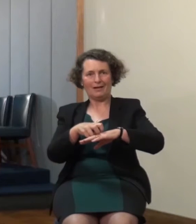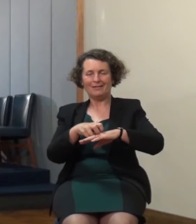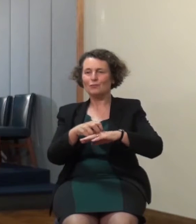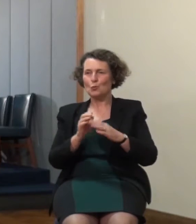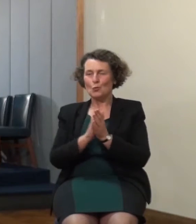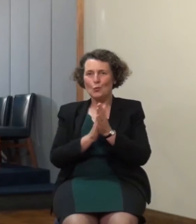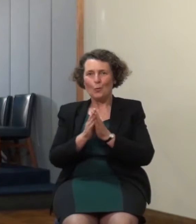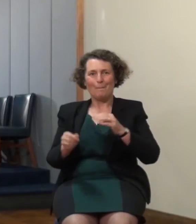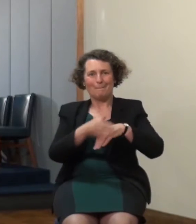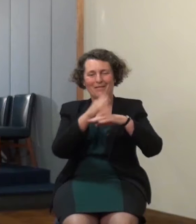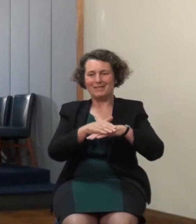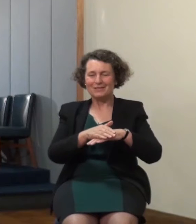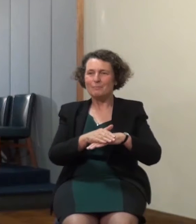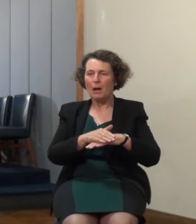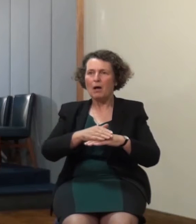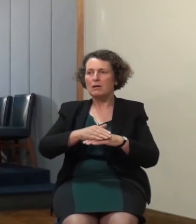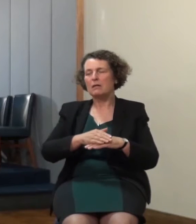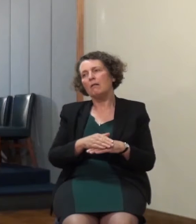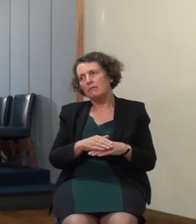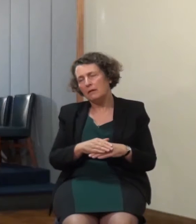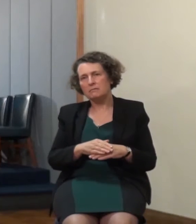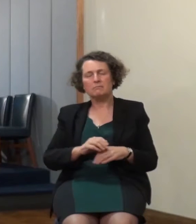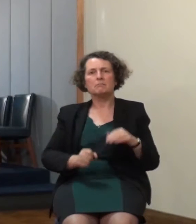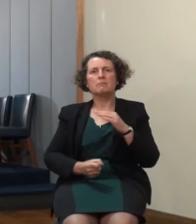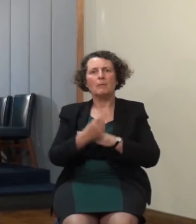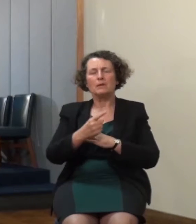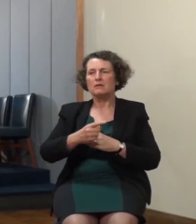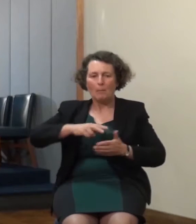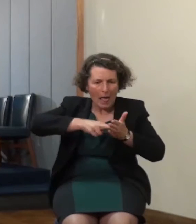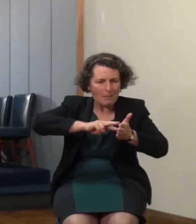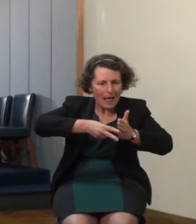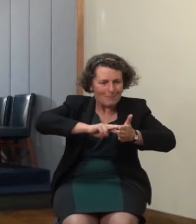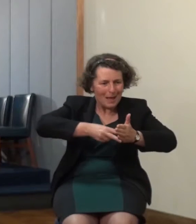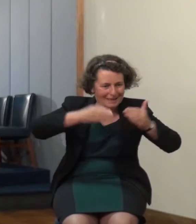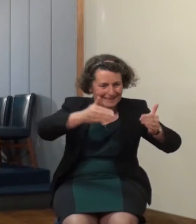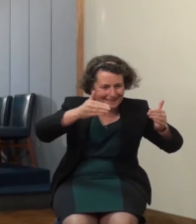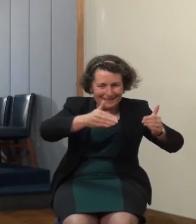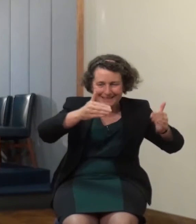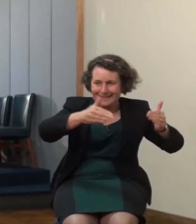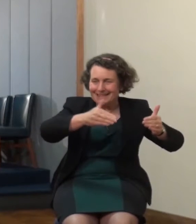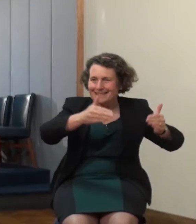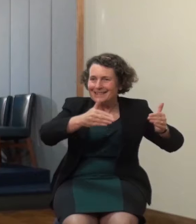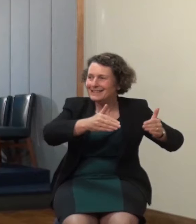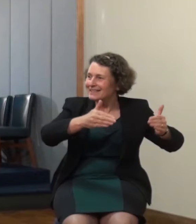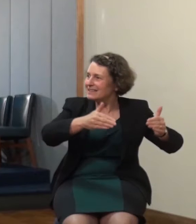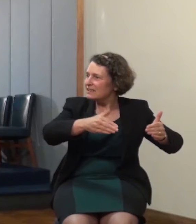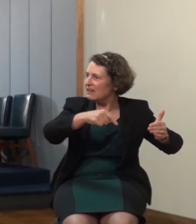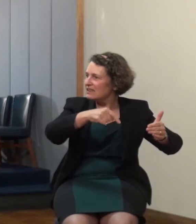auspicious occasion it's very important and it's meant to be if you didn't mark marriage having great significance maybe you